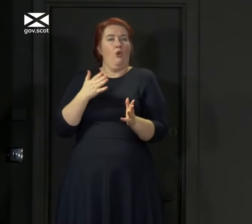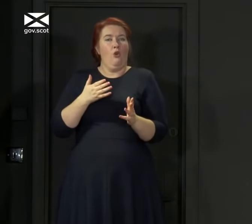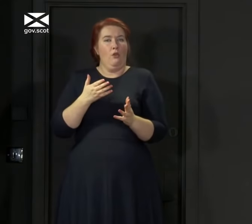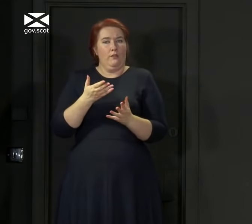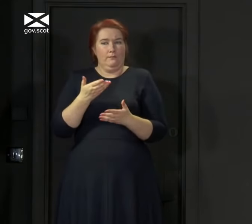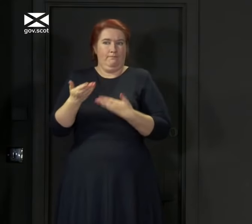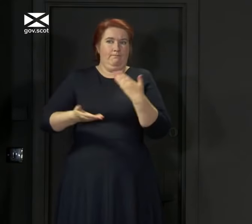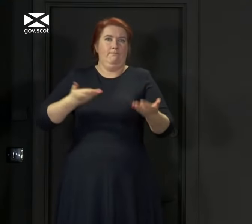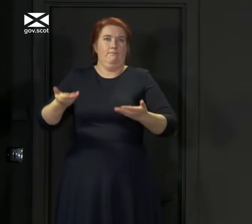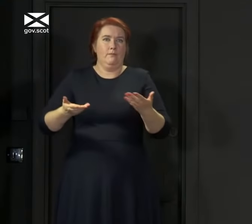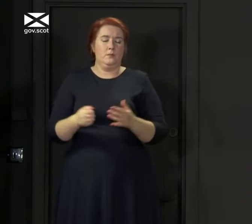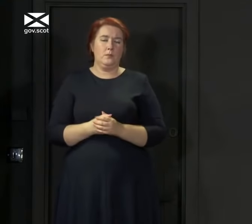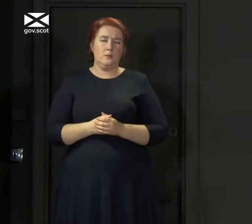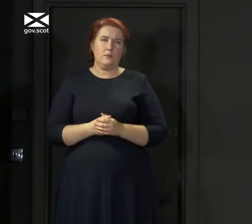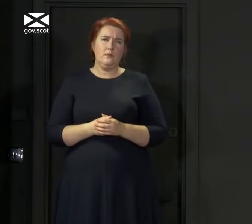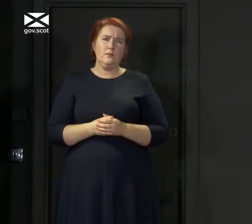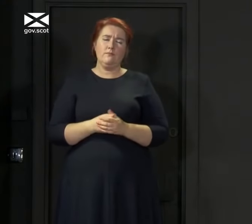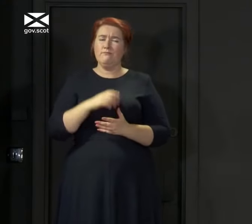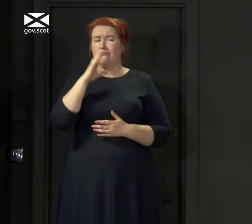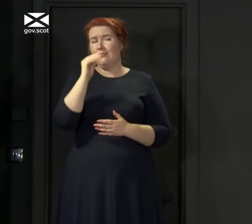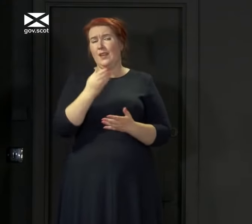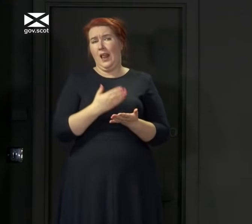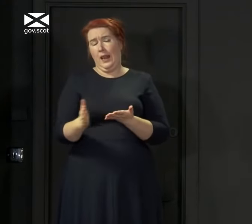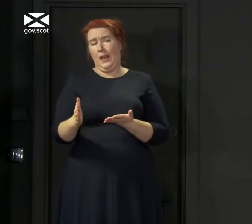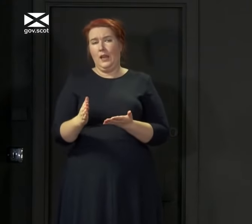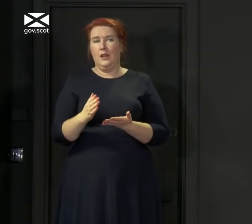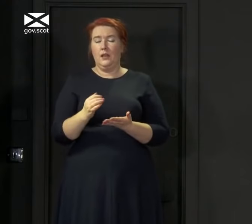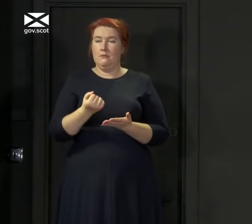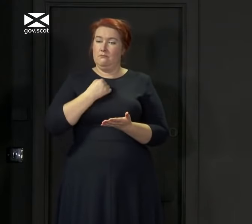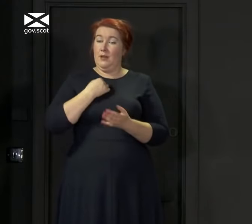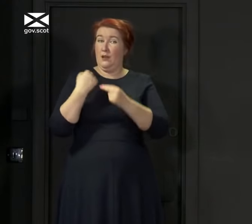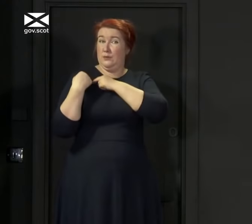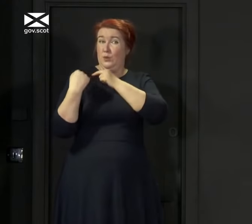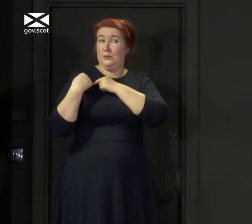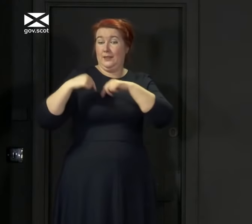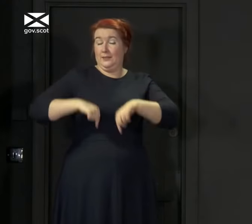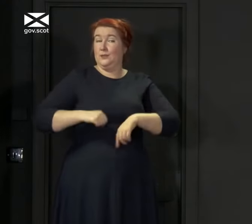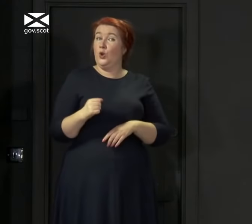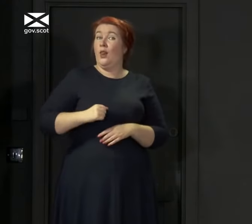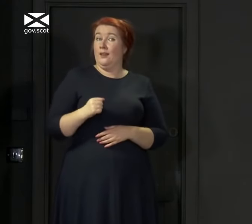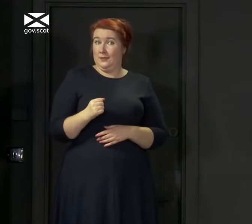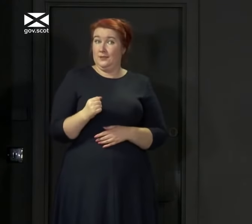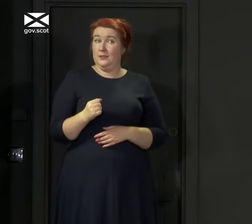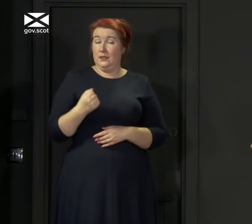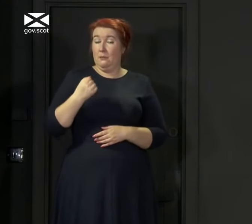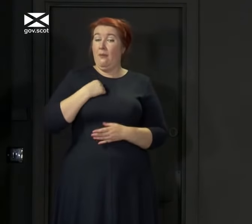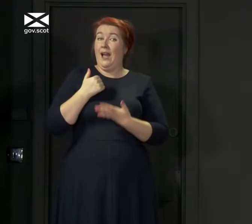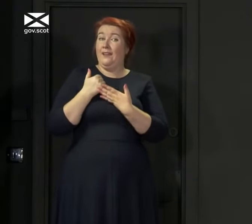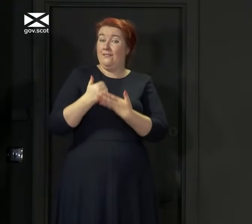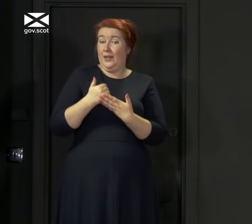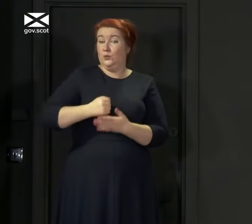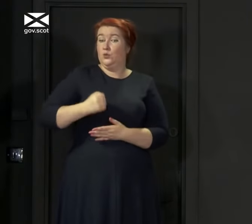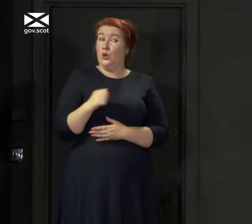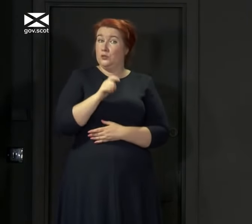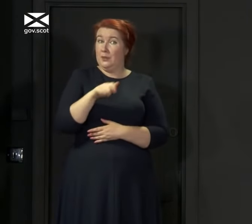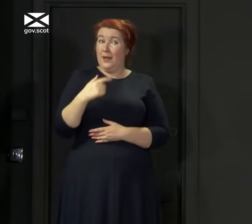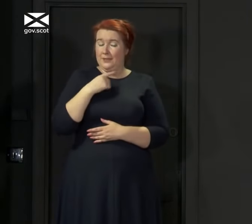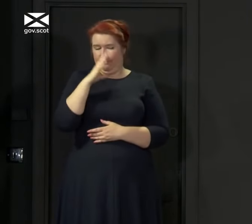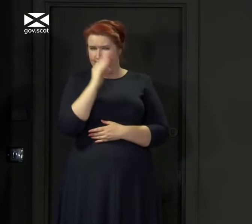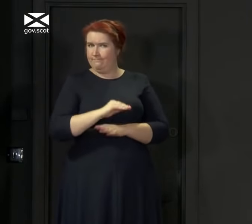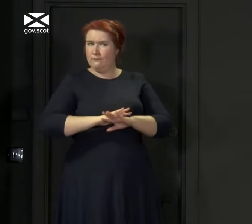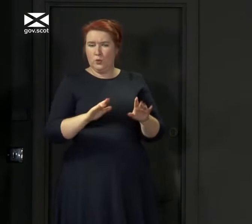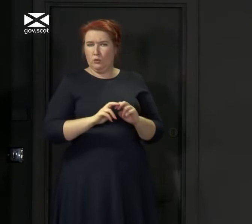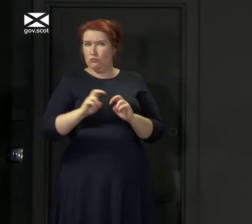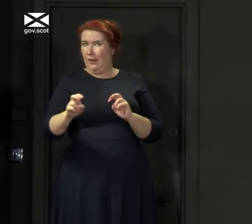And I should say for clarity, obviously, my responsibilities are for Scotland. And my advice to people in Scotland is not to travel to these